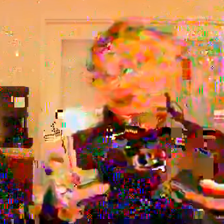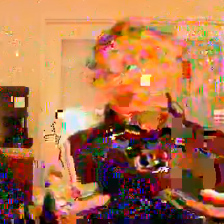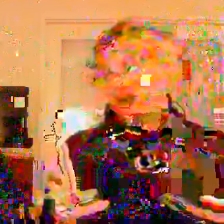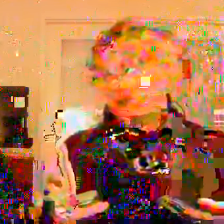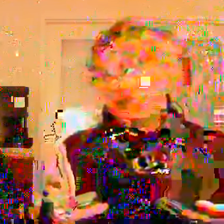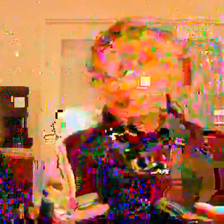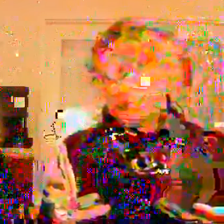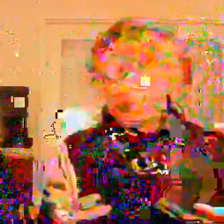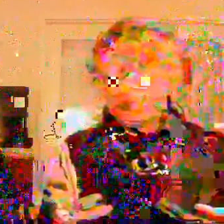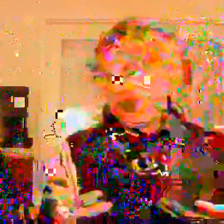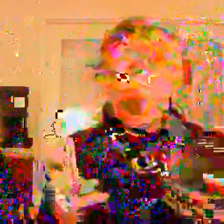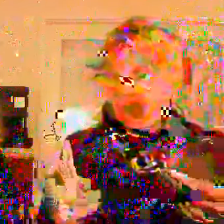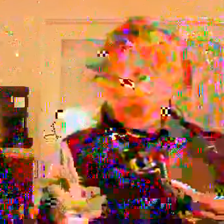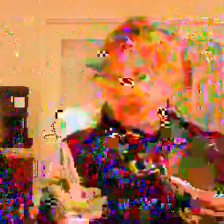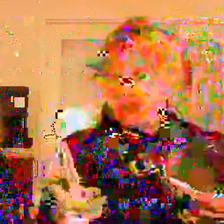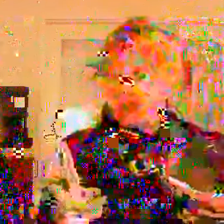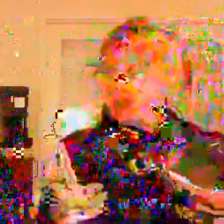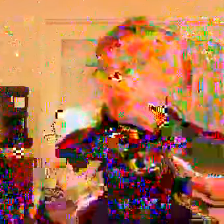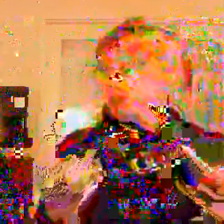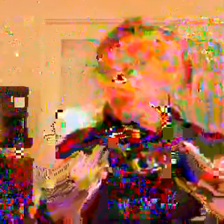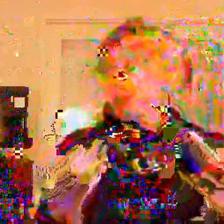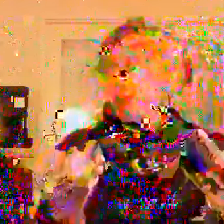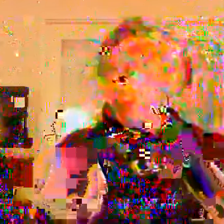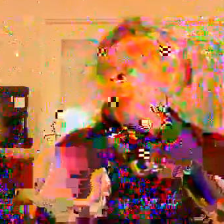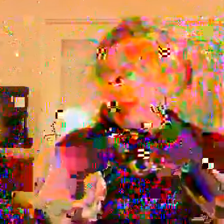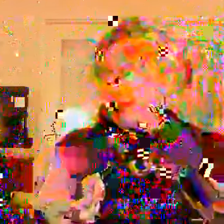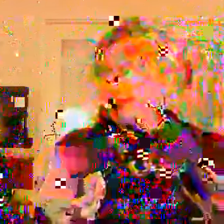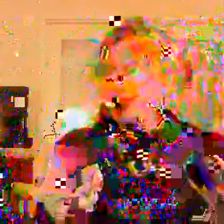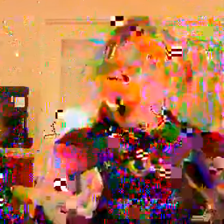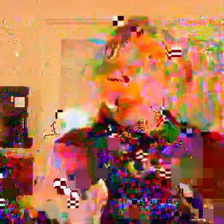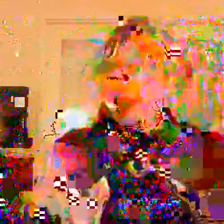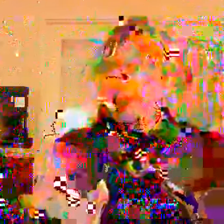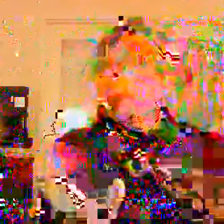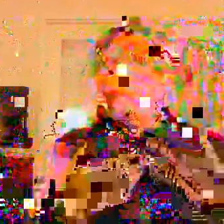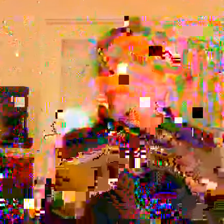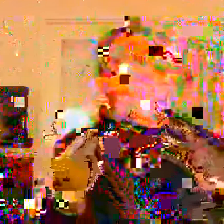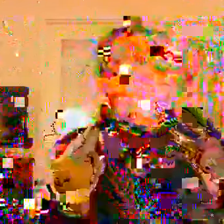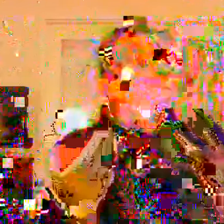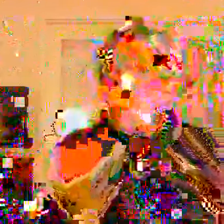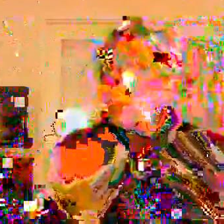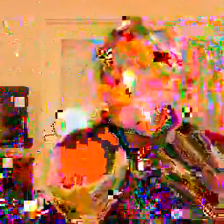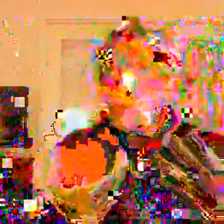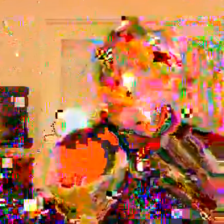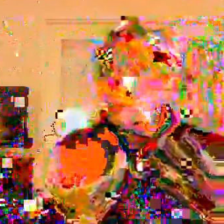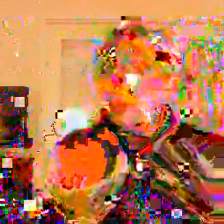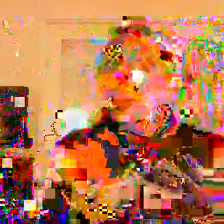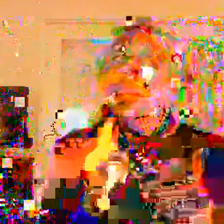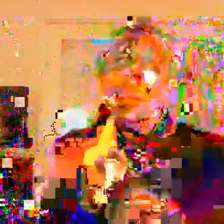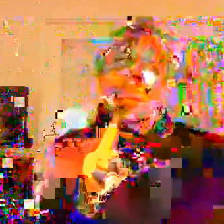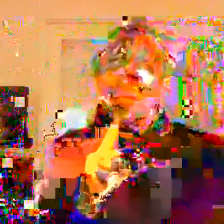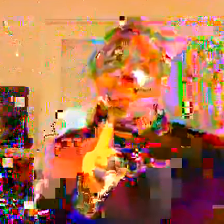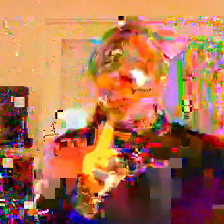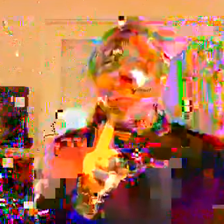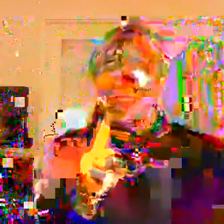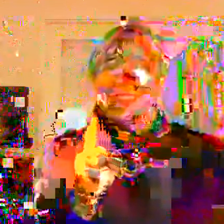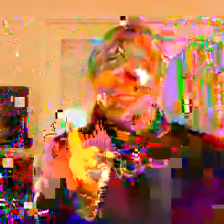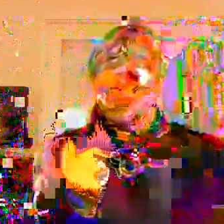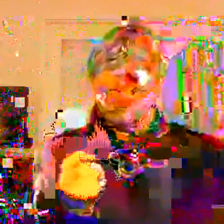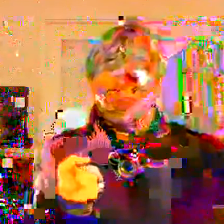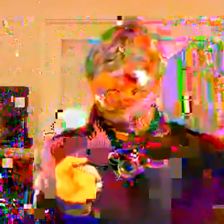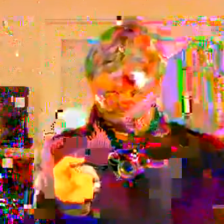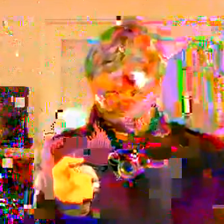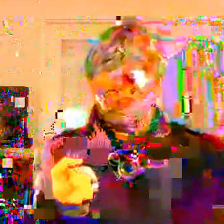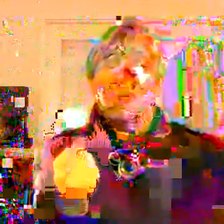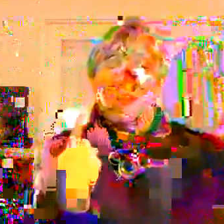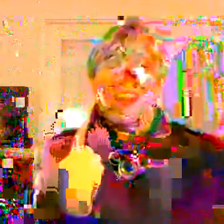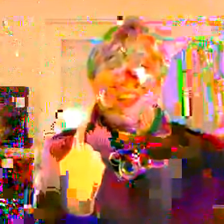and it's not even a mastermind. A, it's just a program. It's an online program that they're calling a mastermind. So there's one thing that you